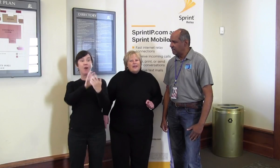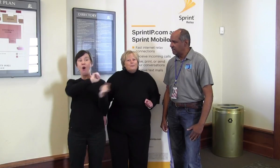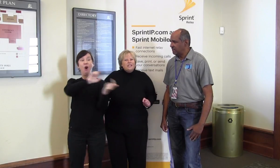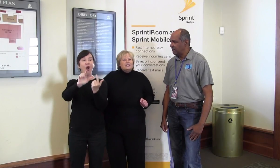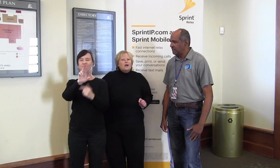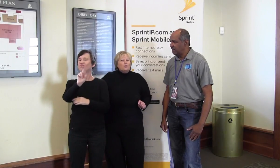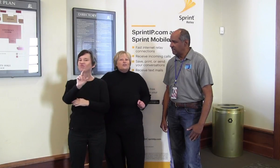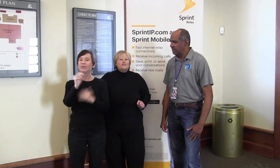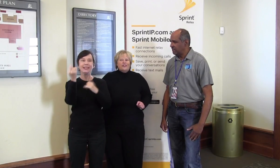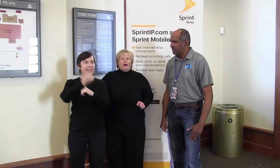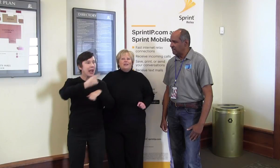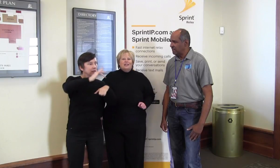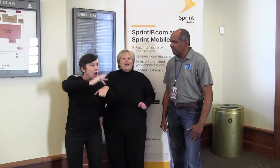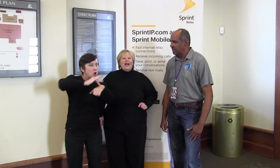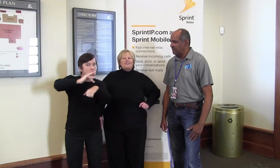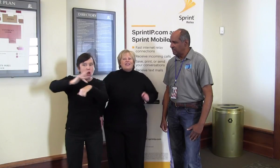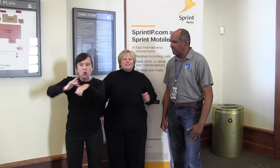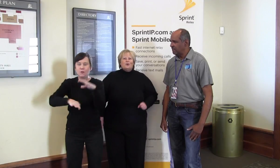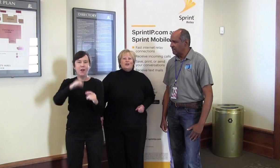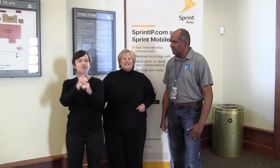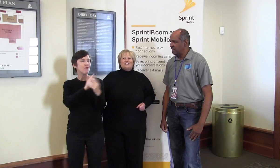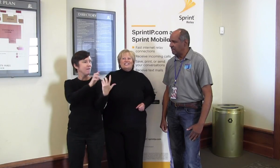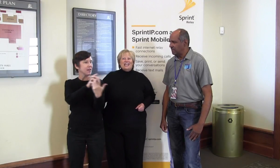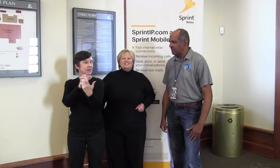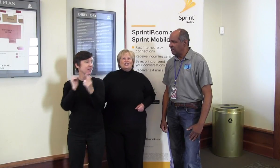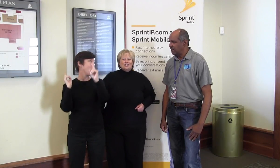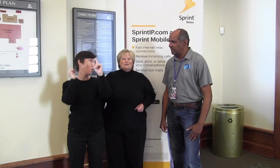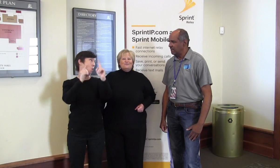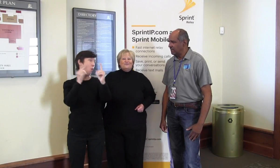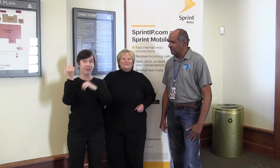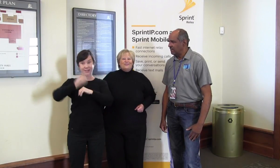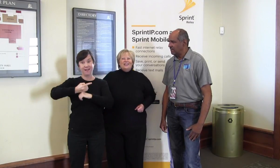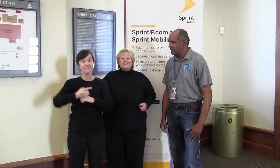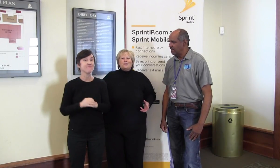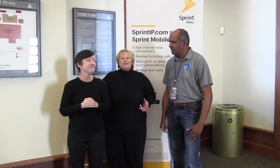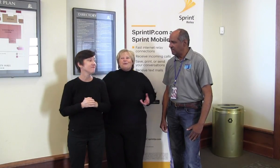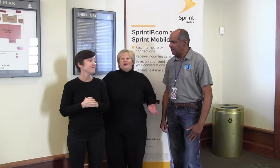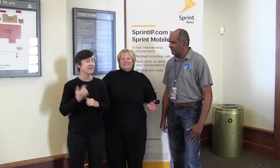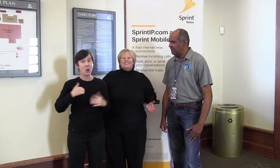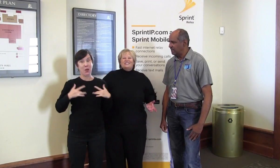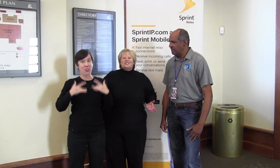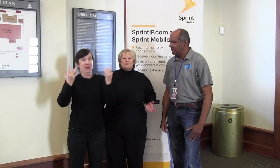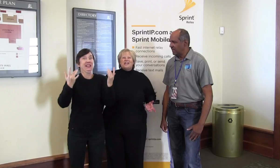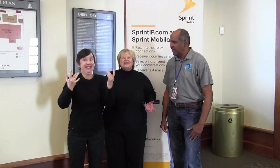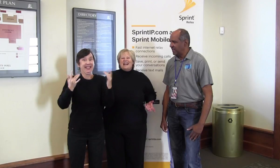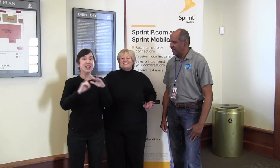that piece that works for them. And that's what we're here today to do. So we're thrilled that SPRINT has